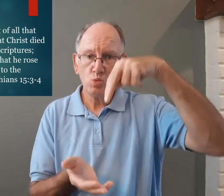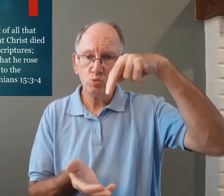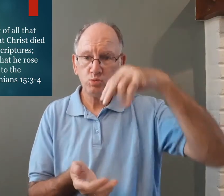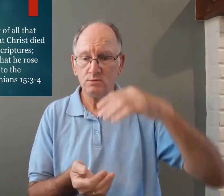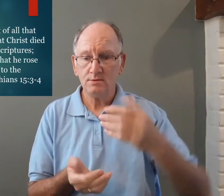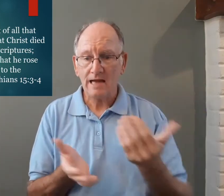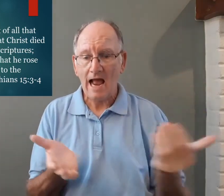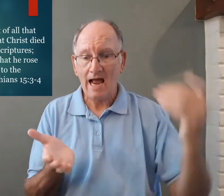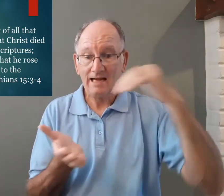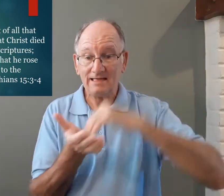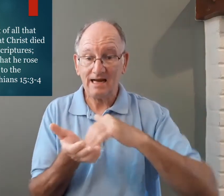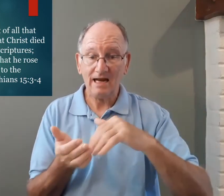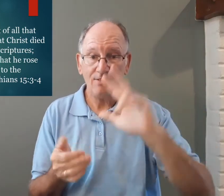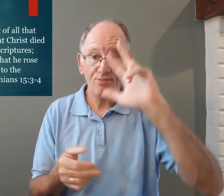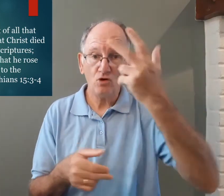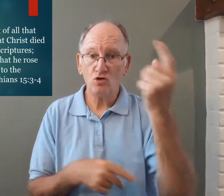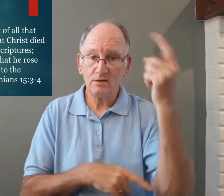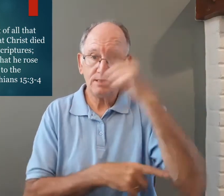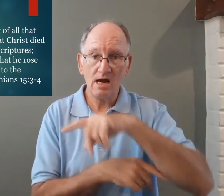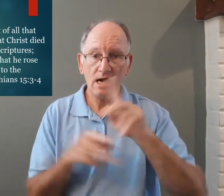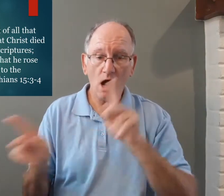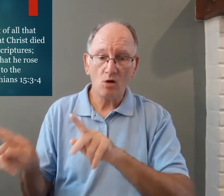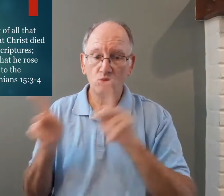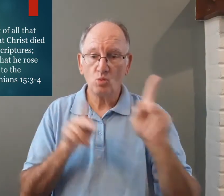the third day according to the scriptures